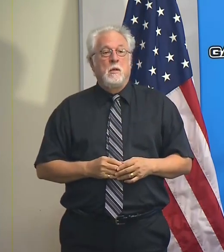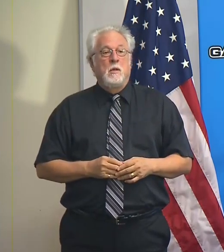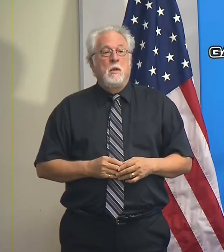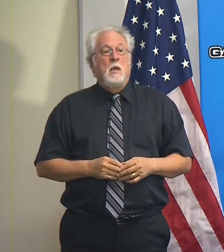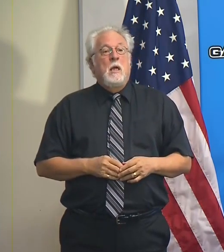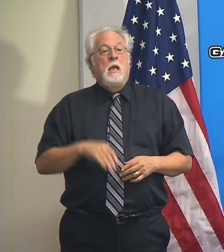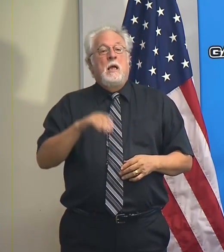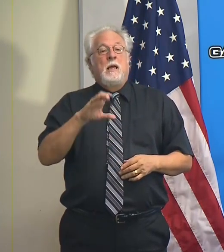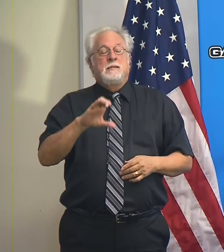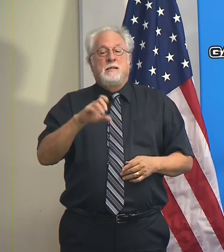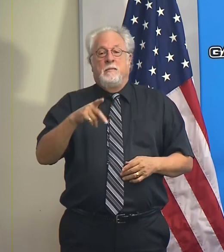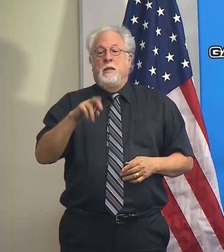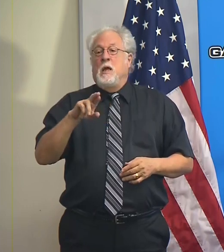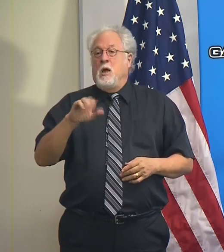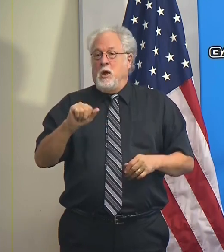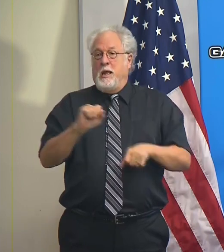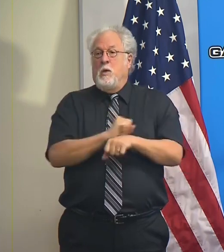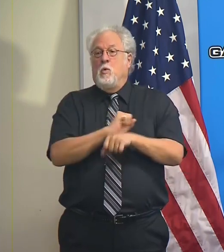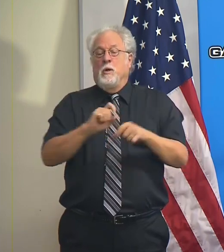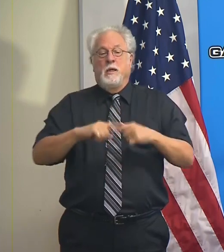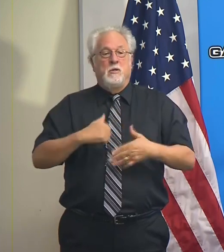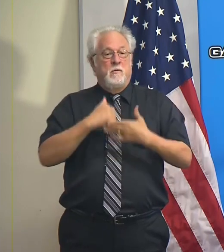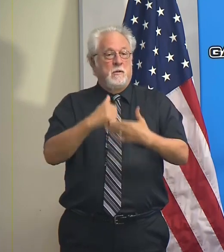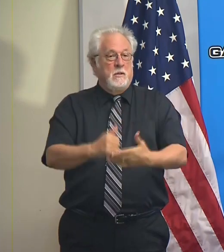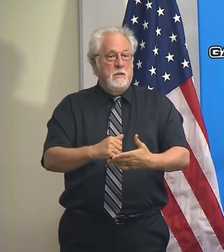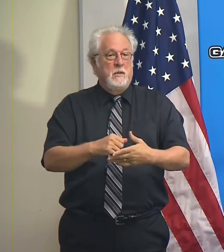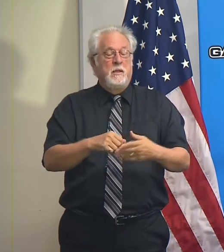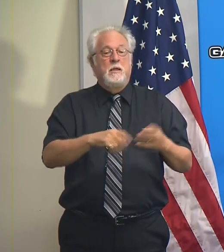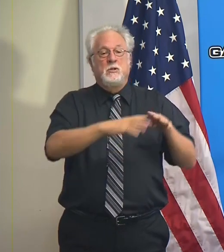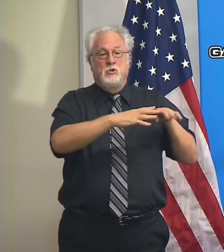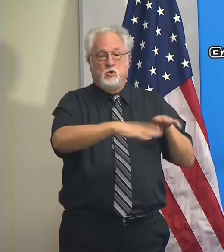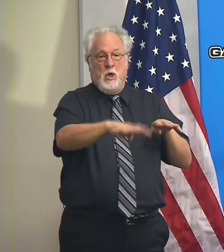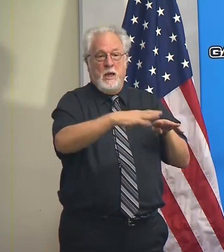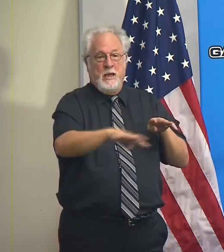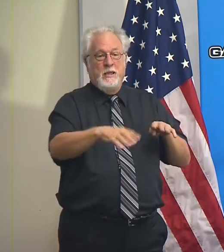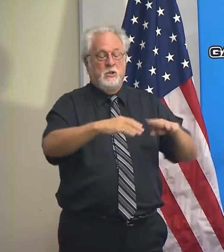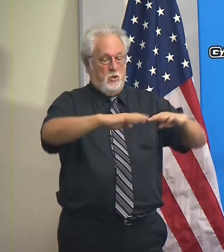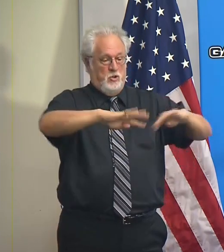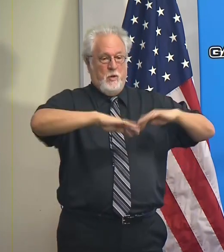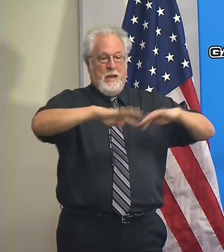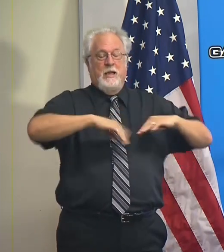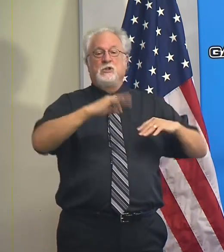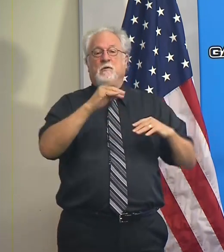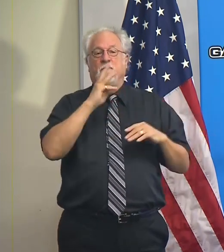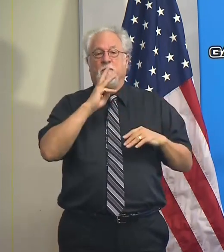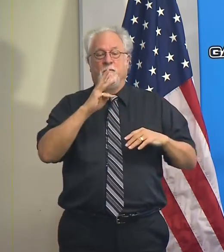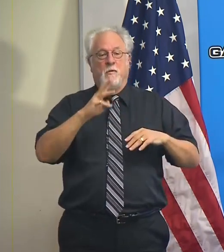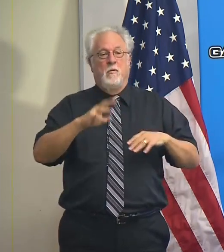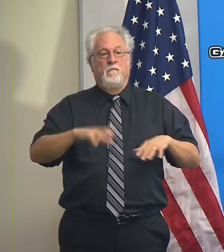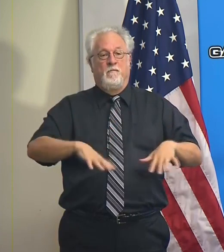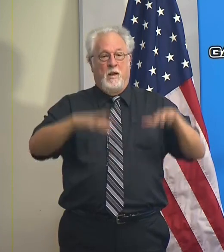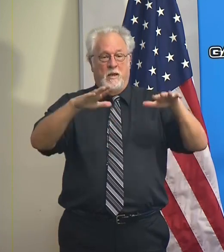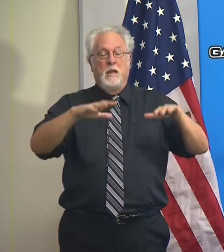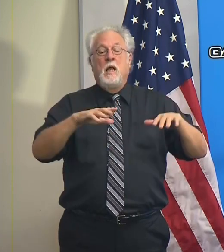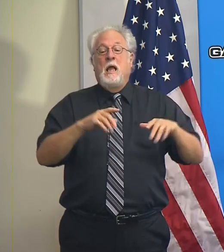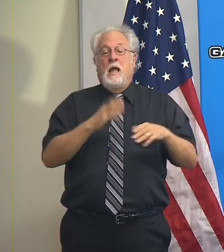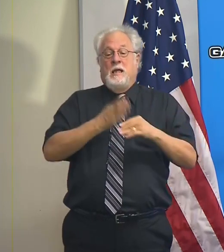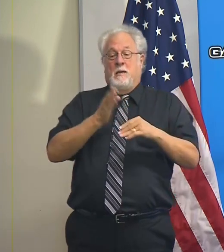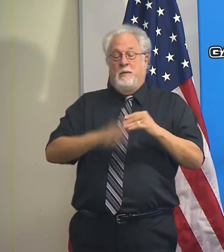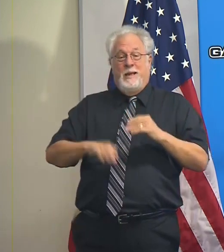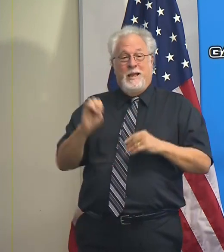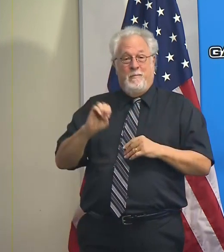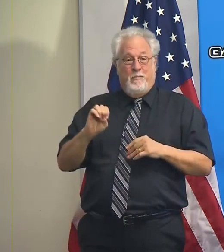The CPRA has been working to facilitate additional drainage of flood waters in Cameron Parish. They've completed their emergency